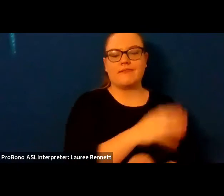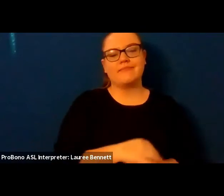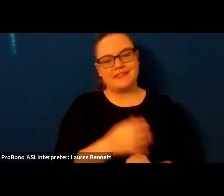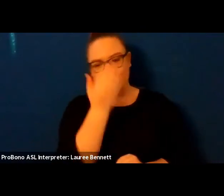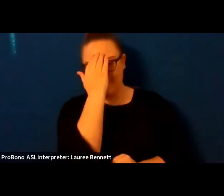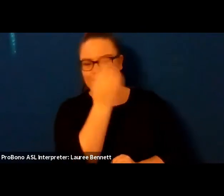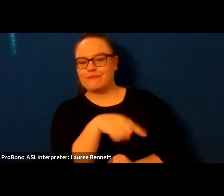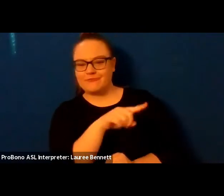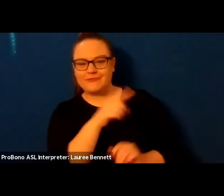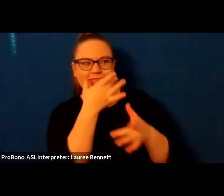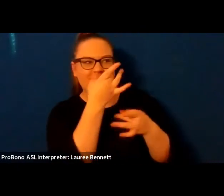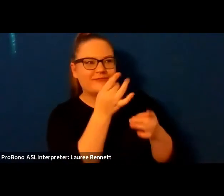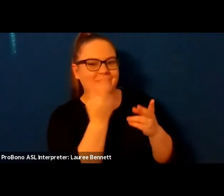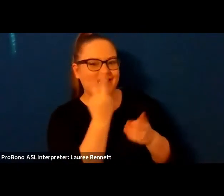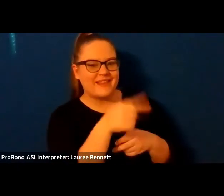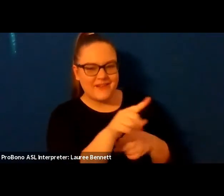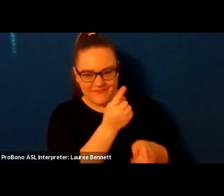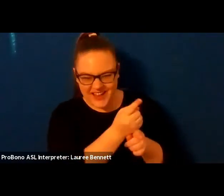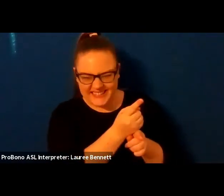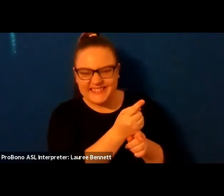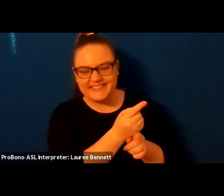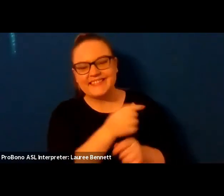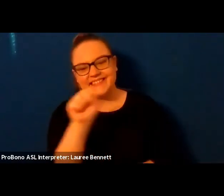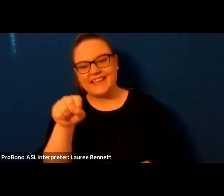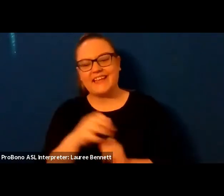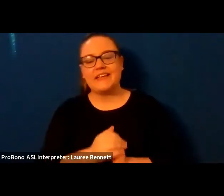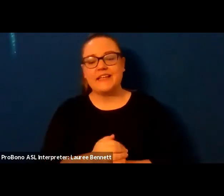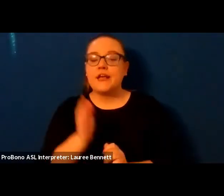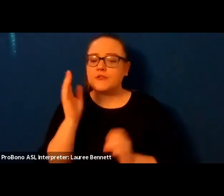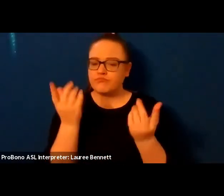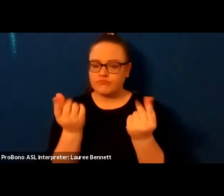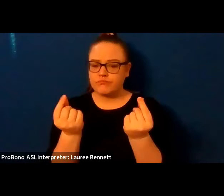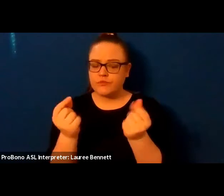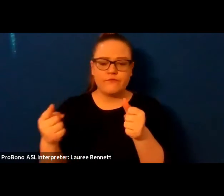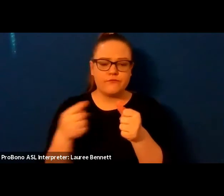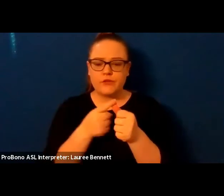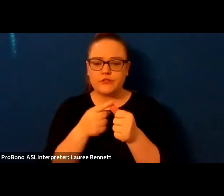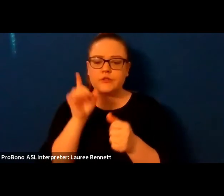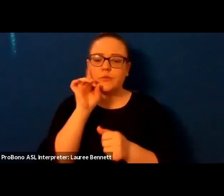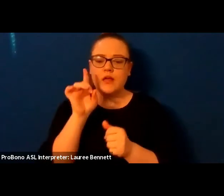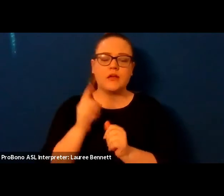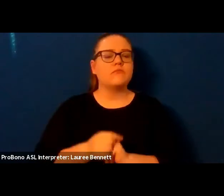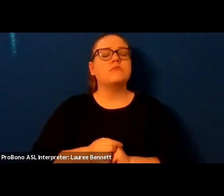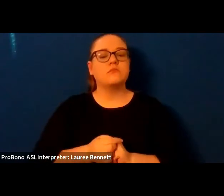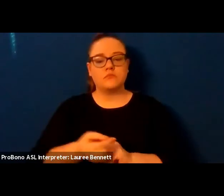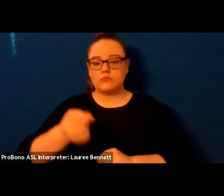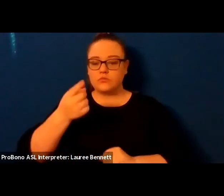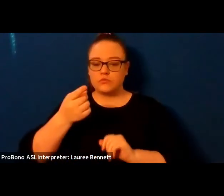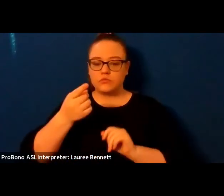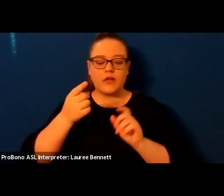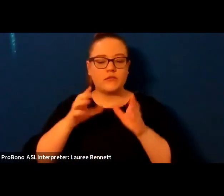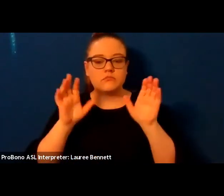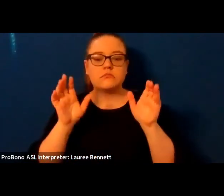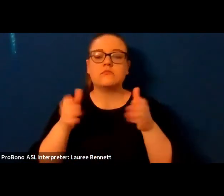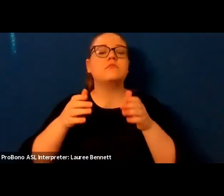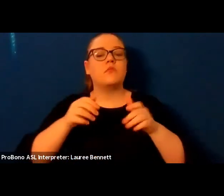um so we're going to do one round of kind of round robin readings and then we'll have a little conversation